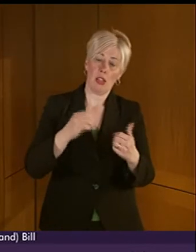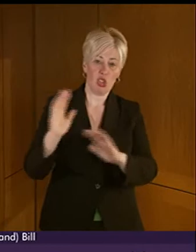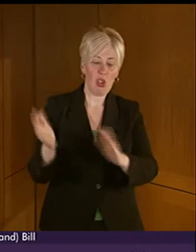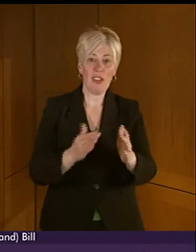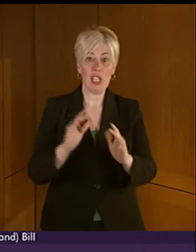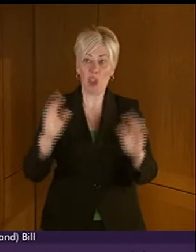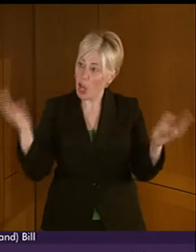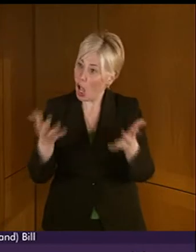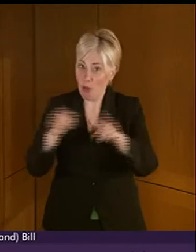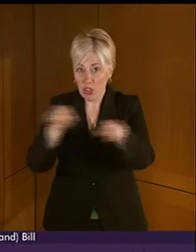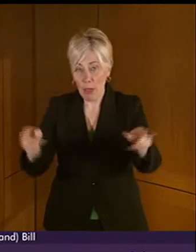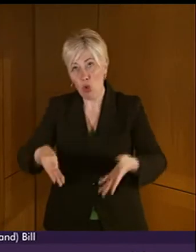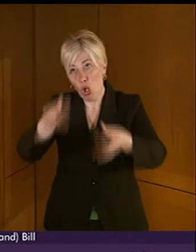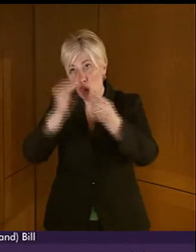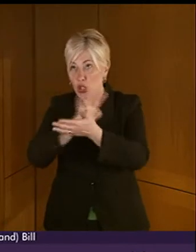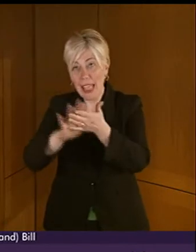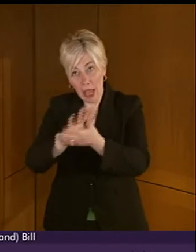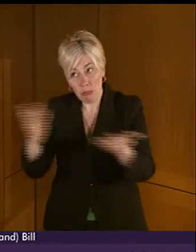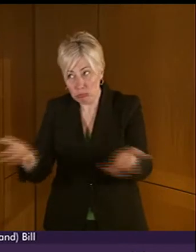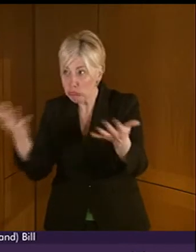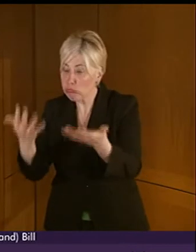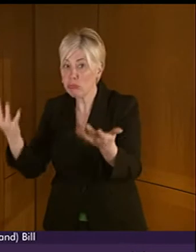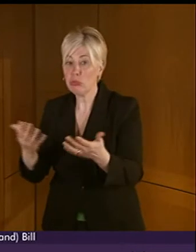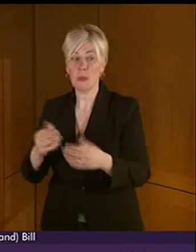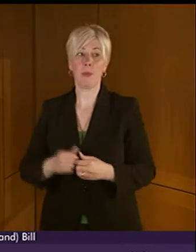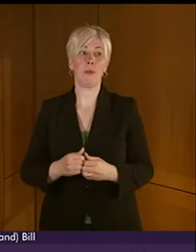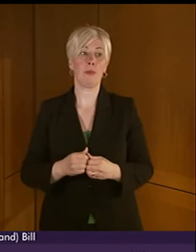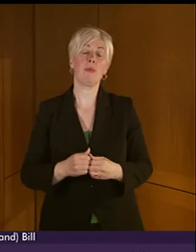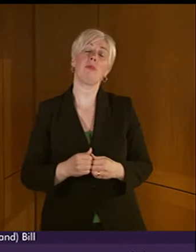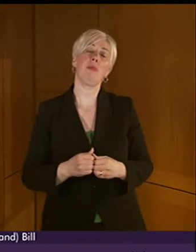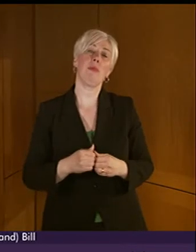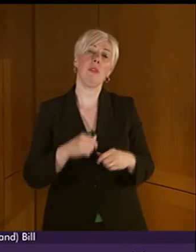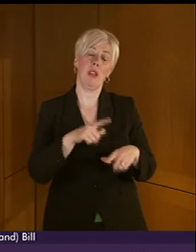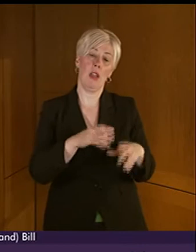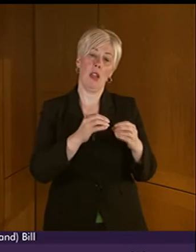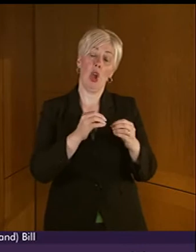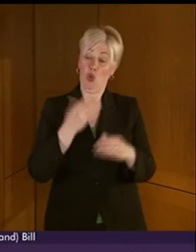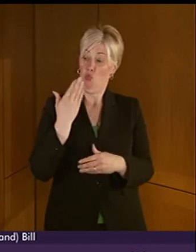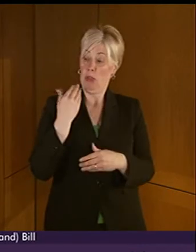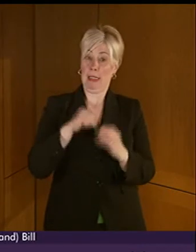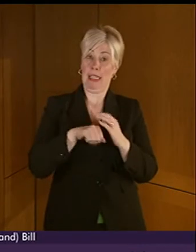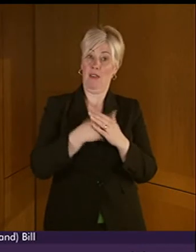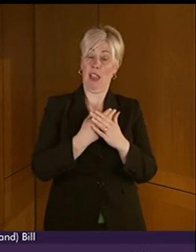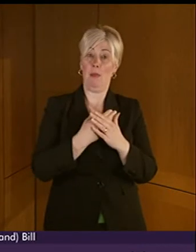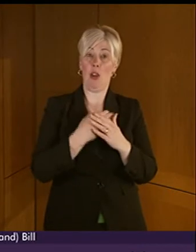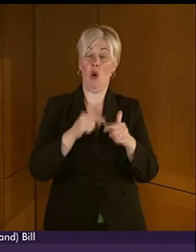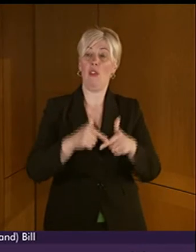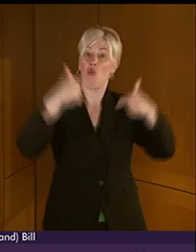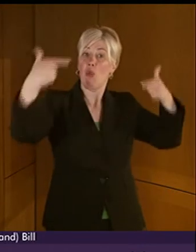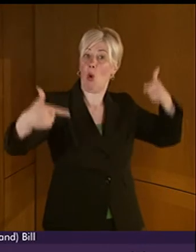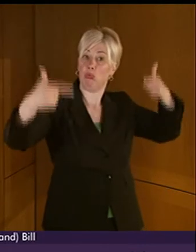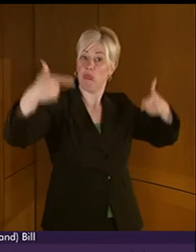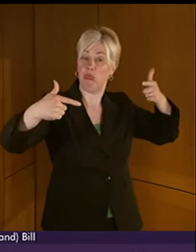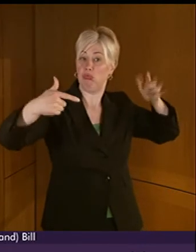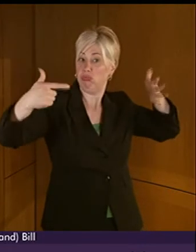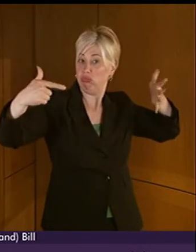I would also like to take a moment to praise recent development in relation to BSL. The recent development of remote BSL interpreters for users